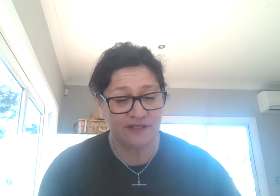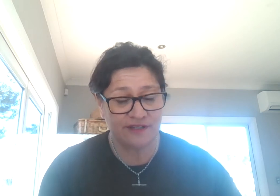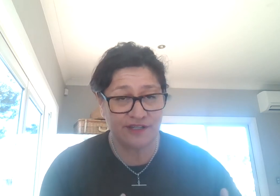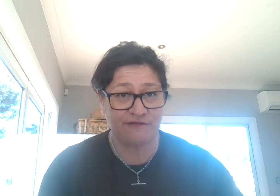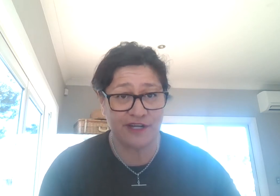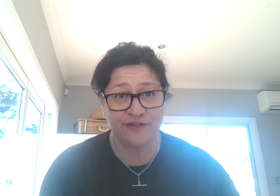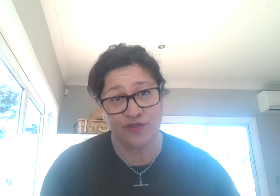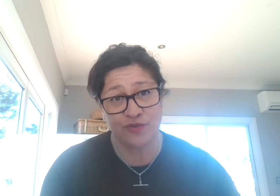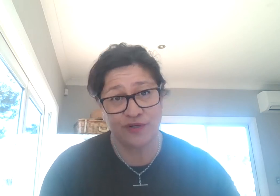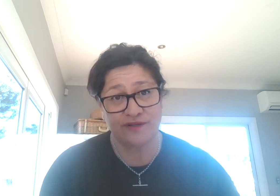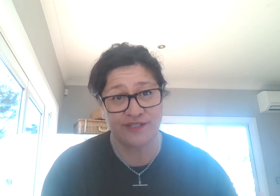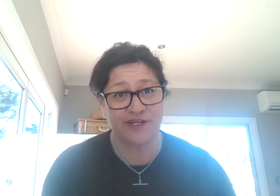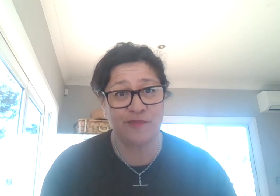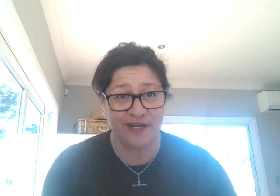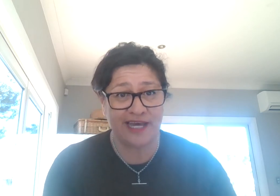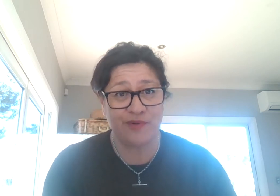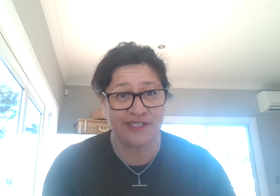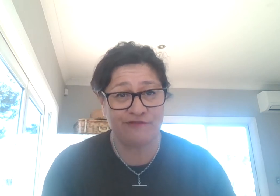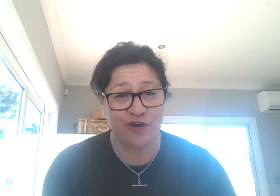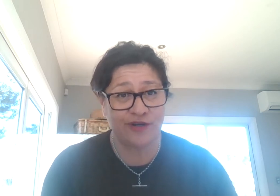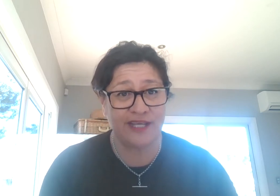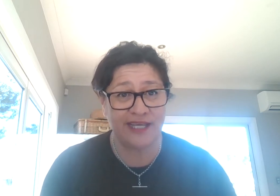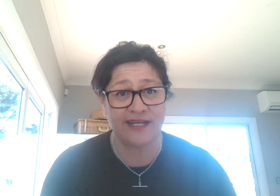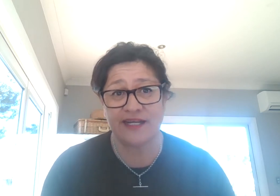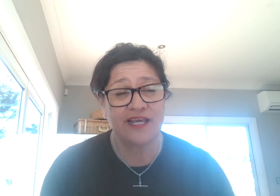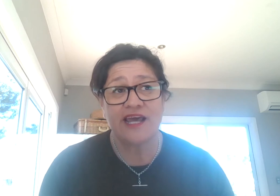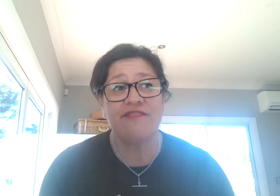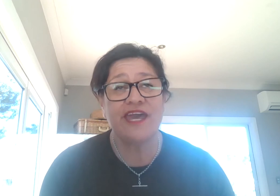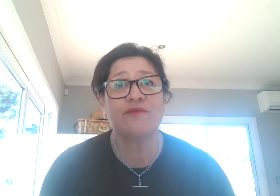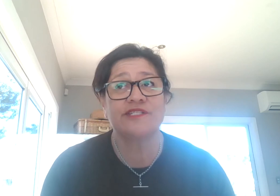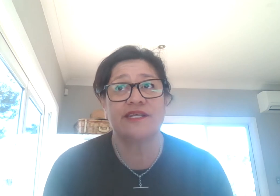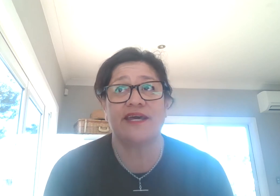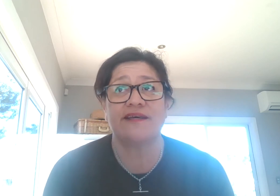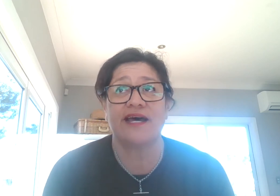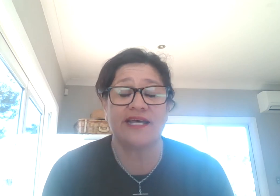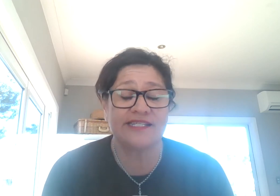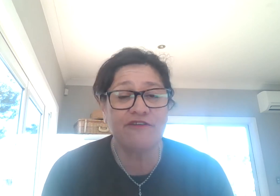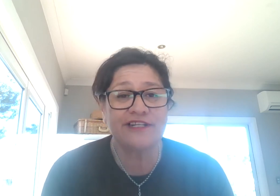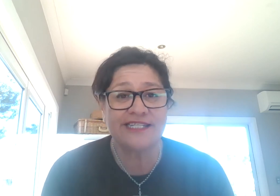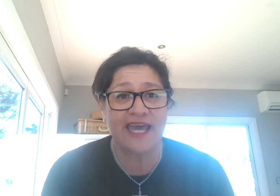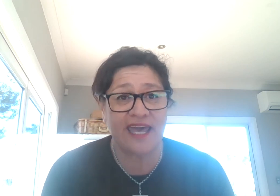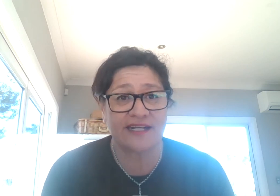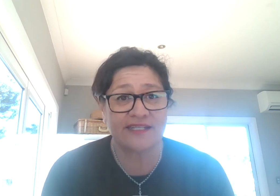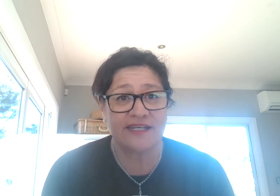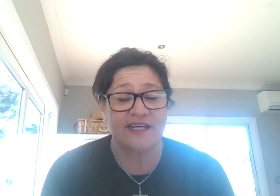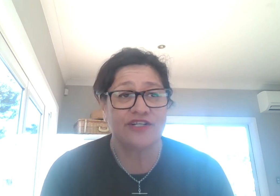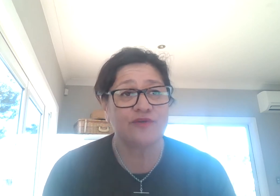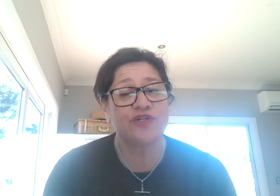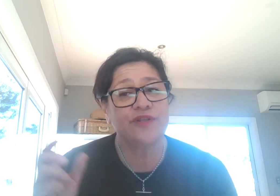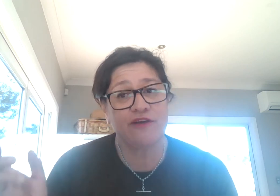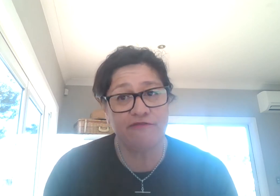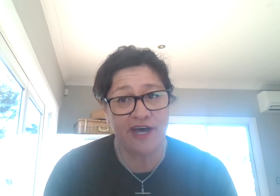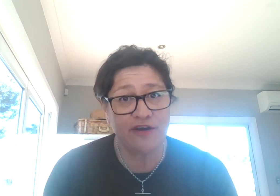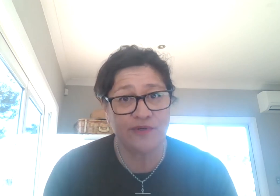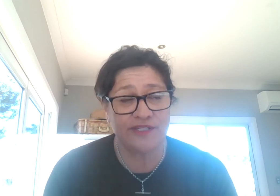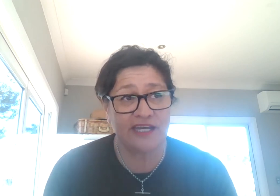delivered to the front of the door, she'd open it up once they've gone and then get it. And that was that selfless act to